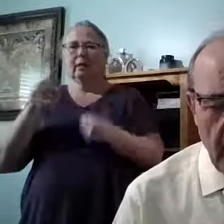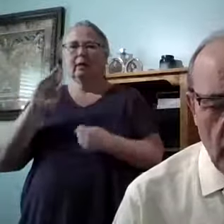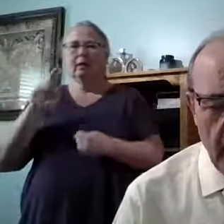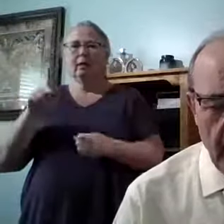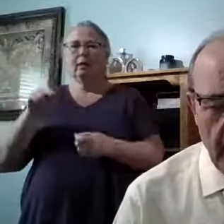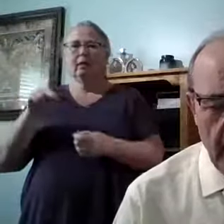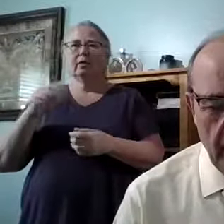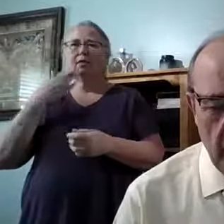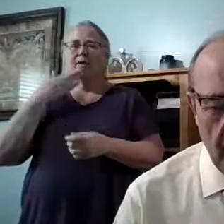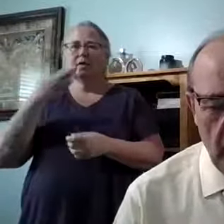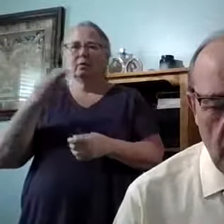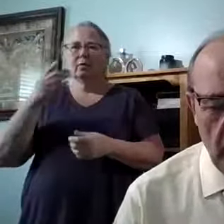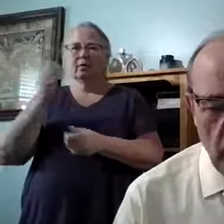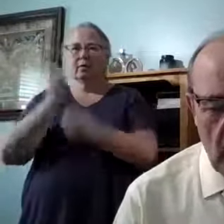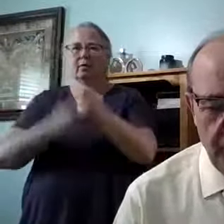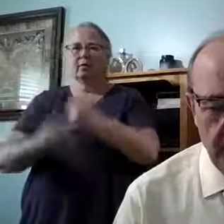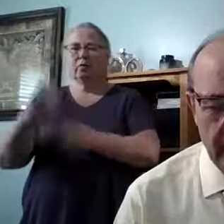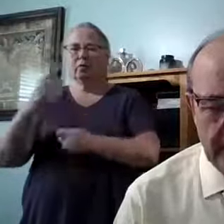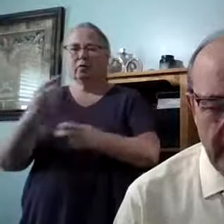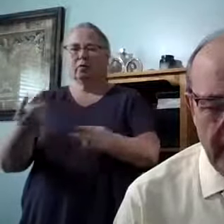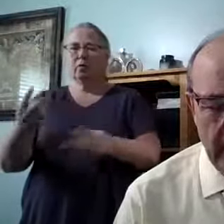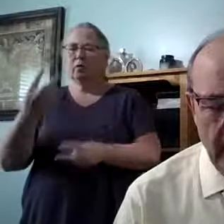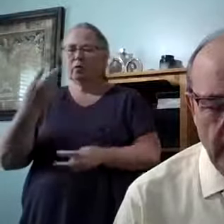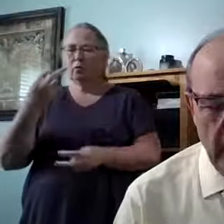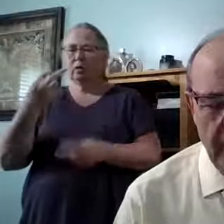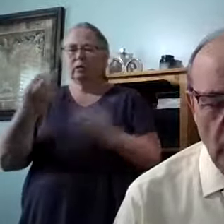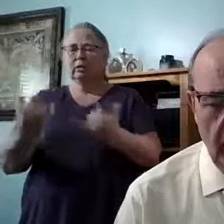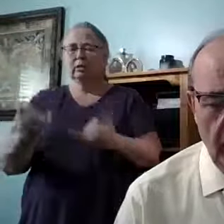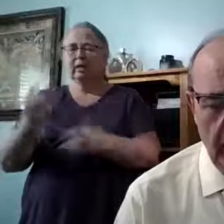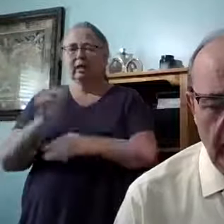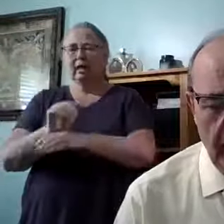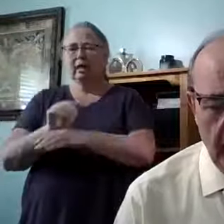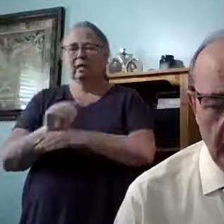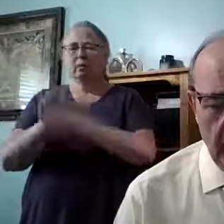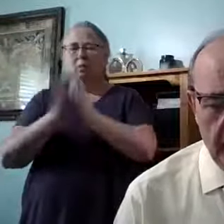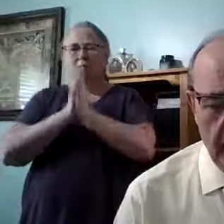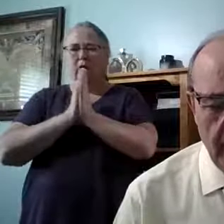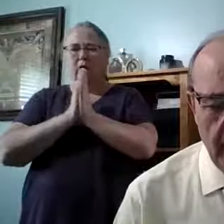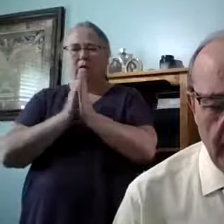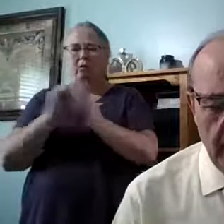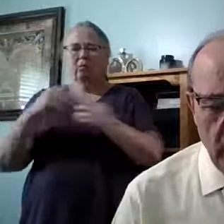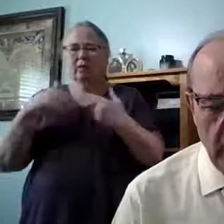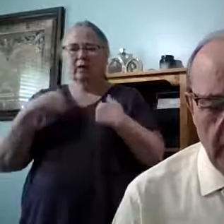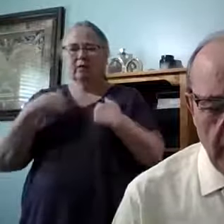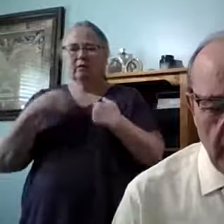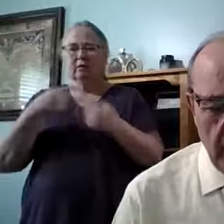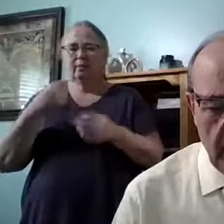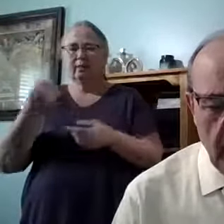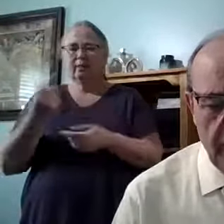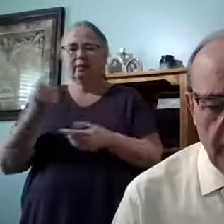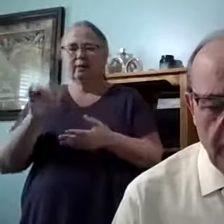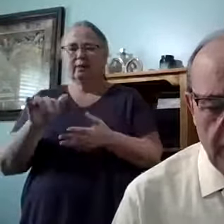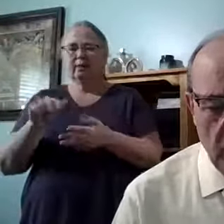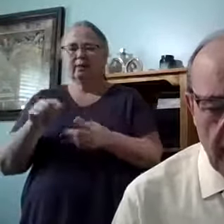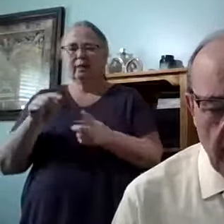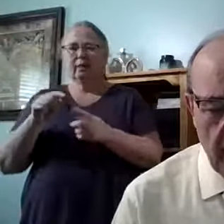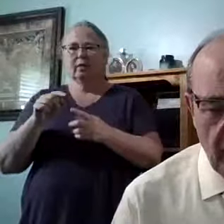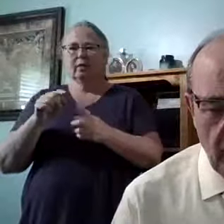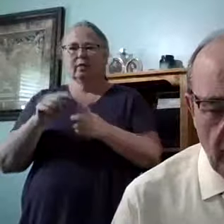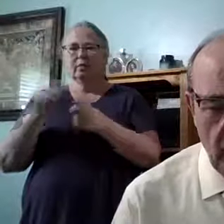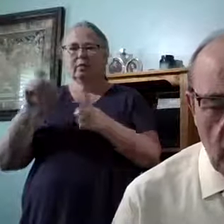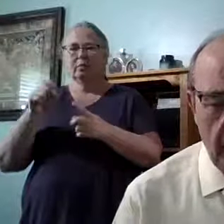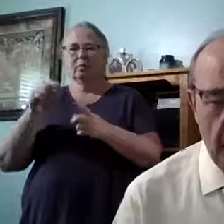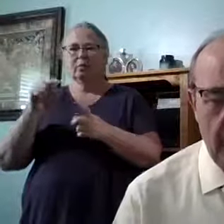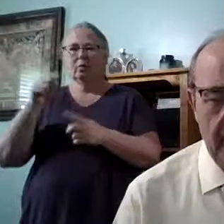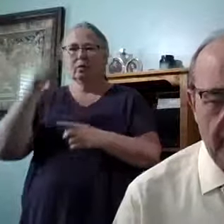And we thank you for everyone watching tonight. I pray that we can have something that would come just directly